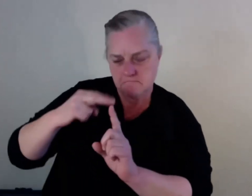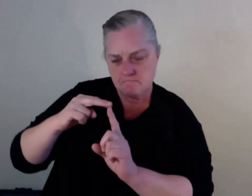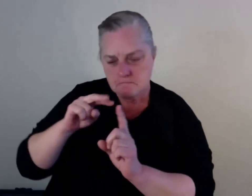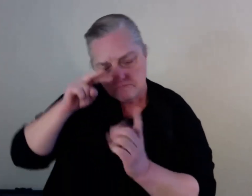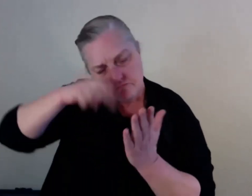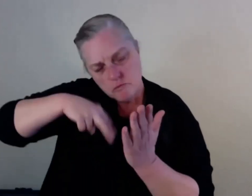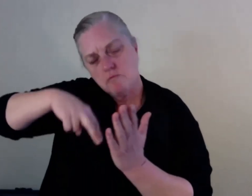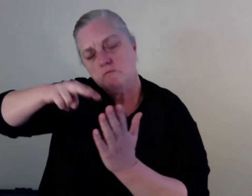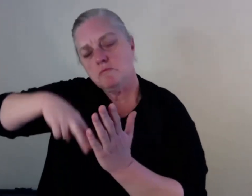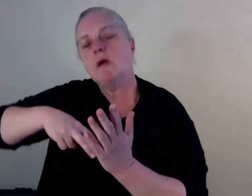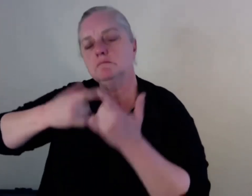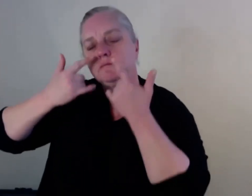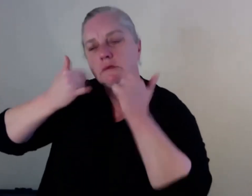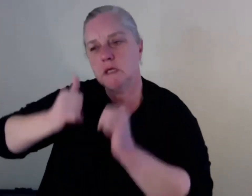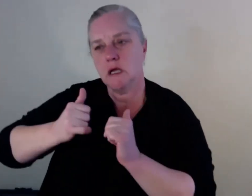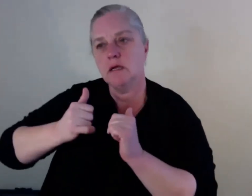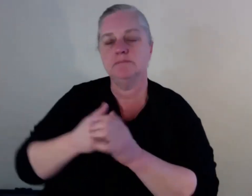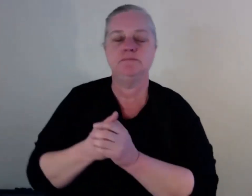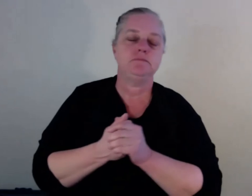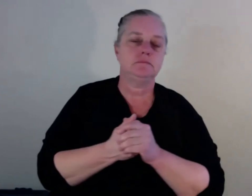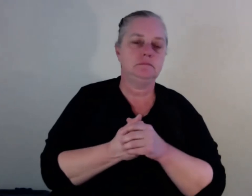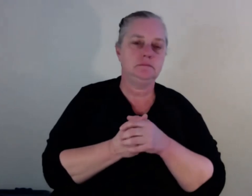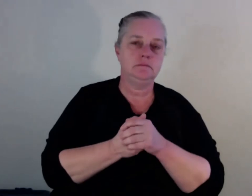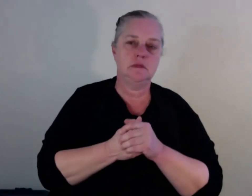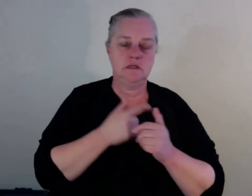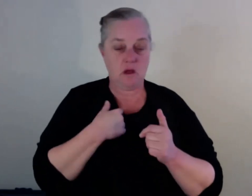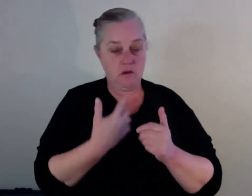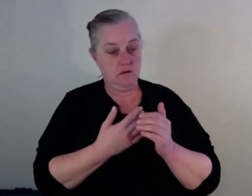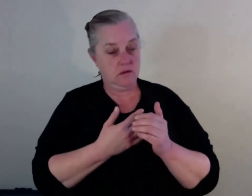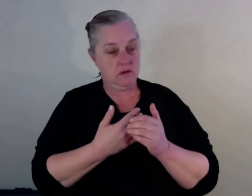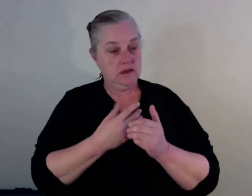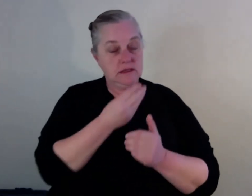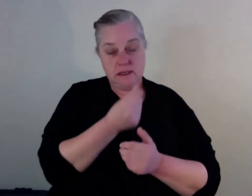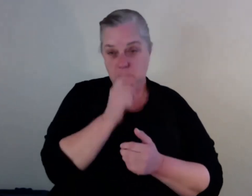services. So we have some of these people on the panel with us today. Thank you.